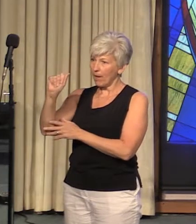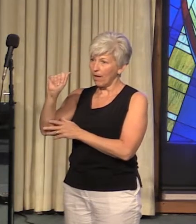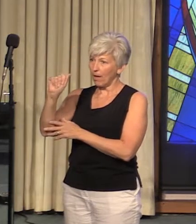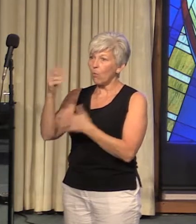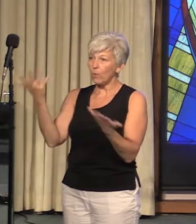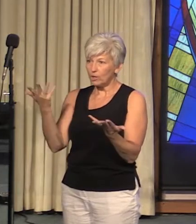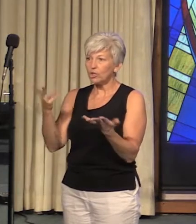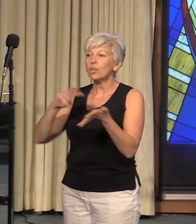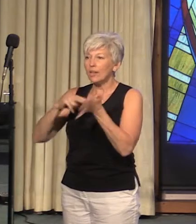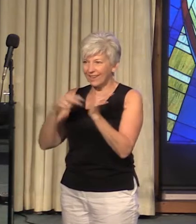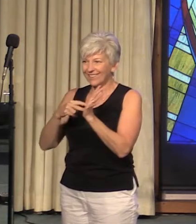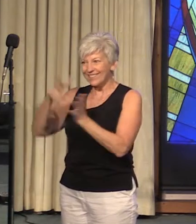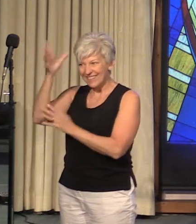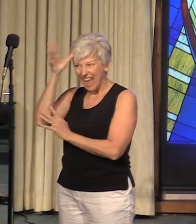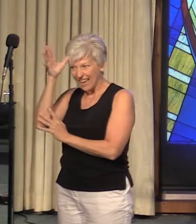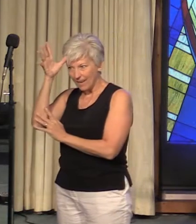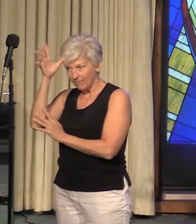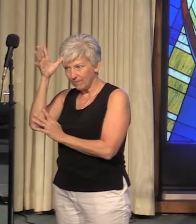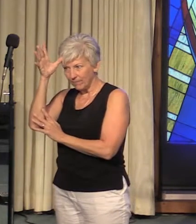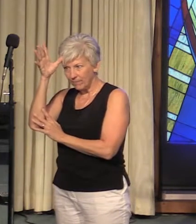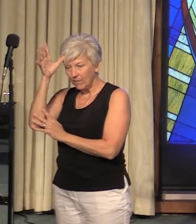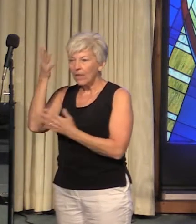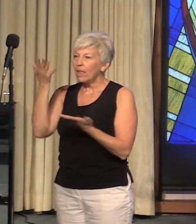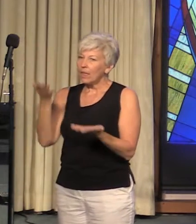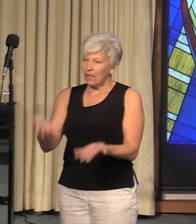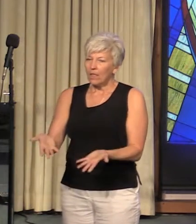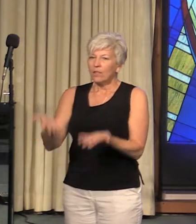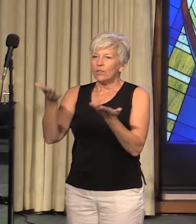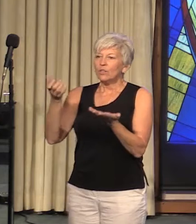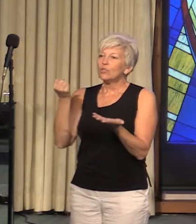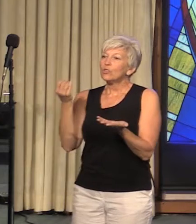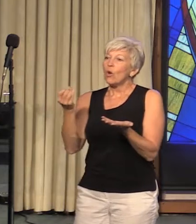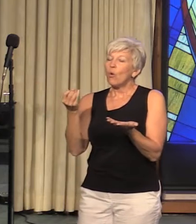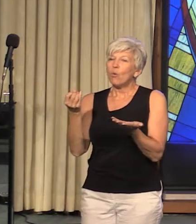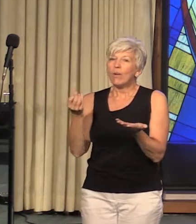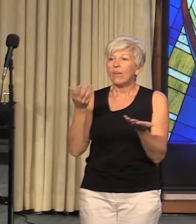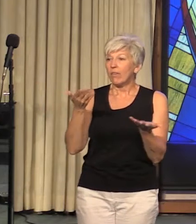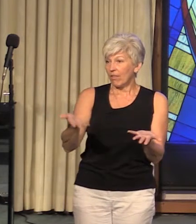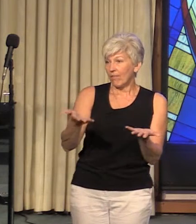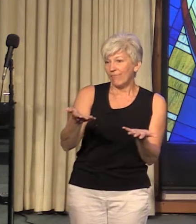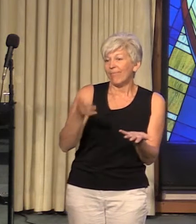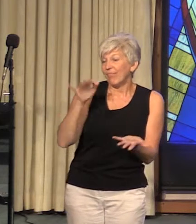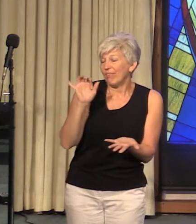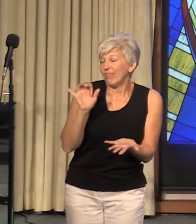they lived in a paternalistic society, so the God they came up with was male.